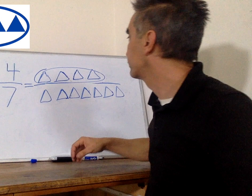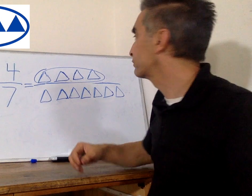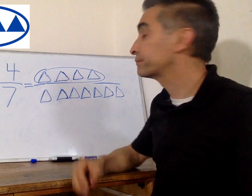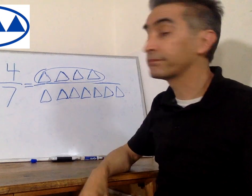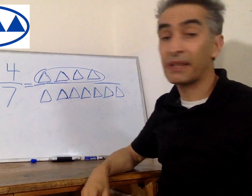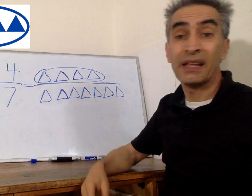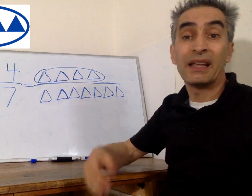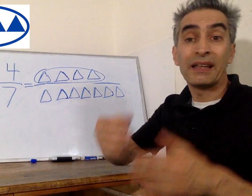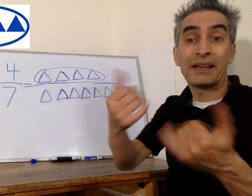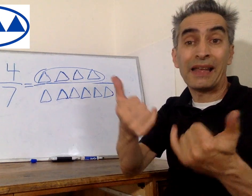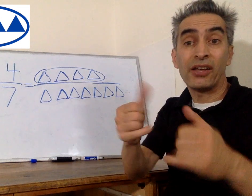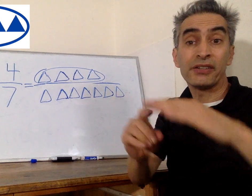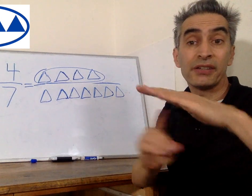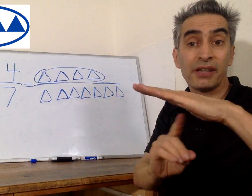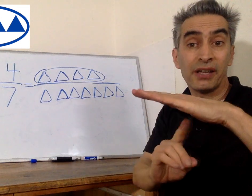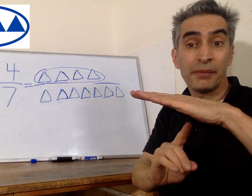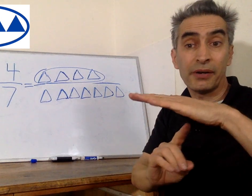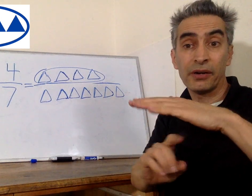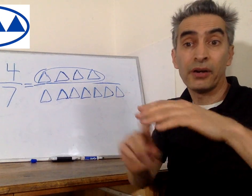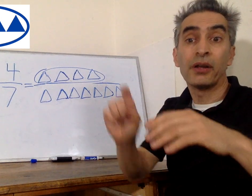I can't